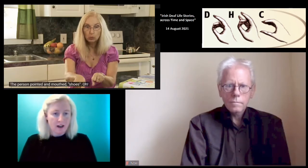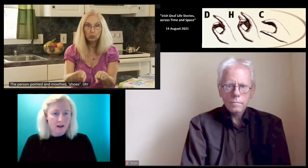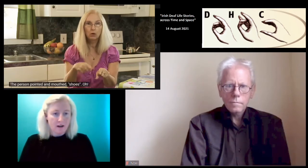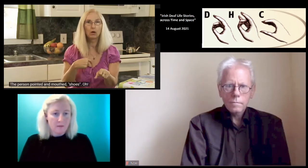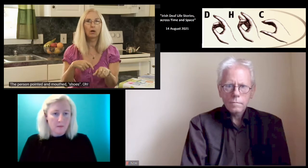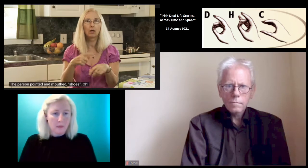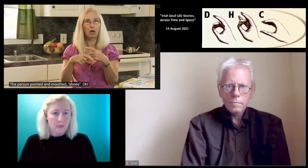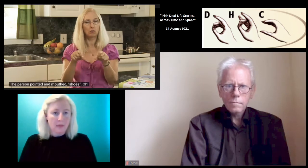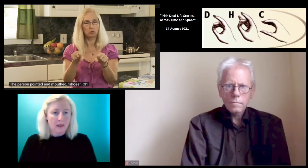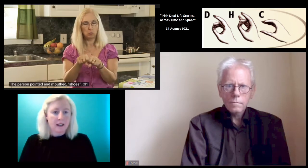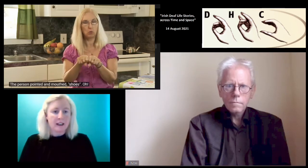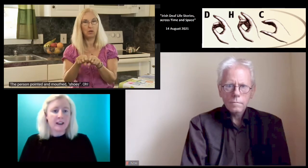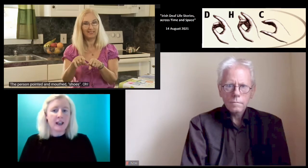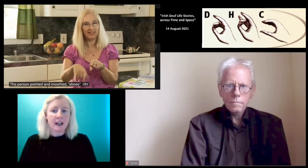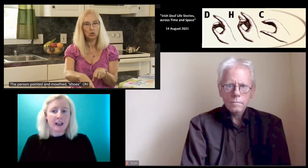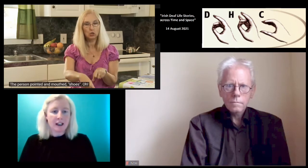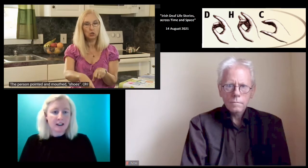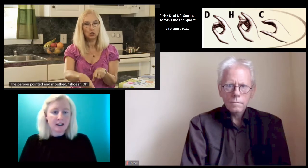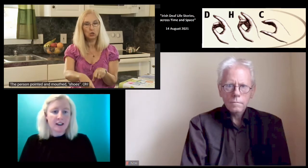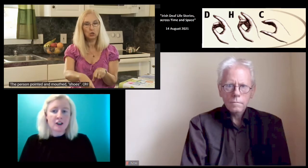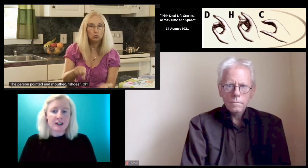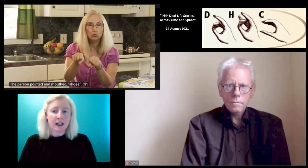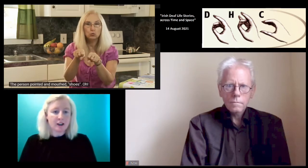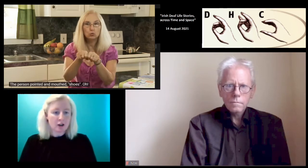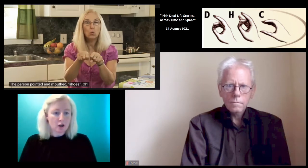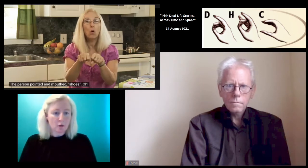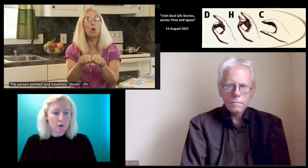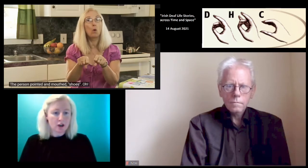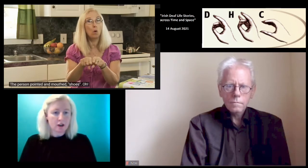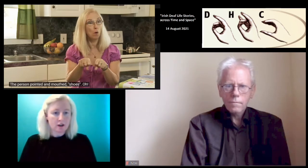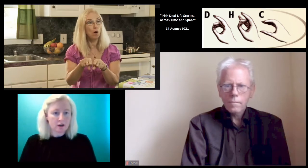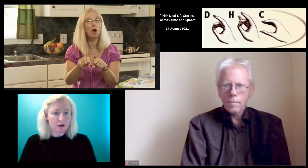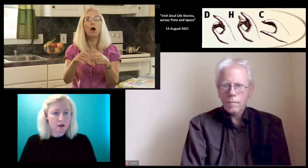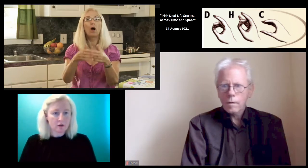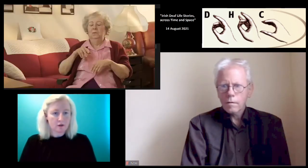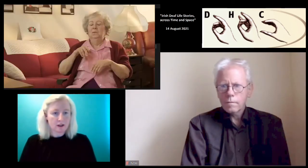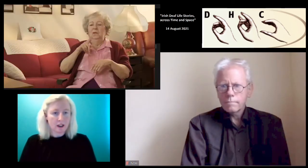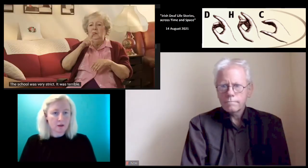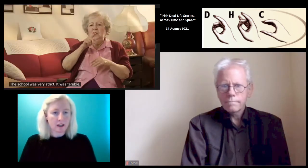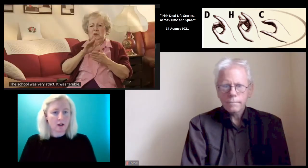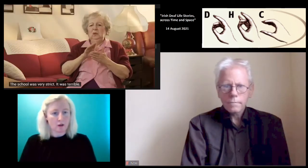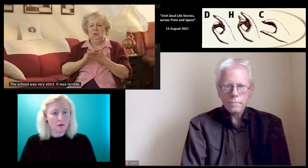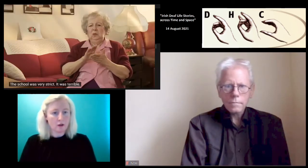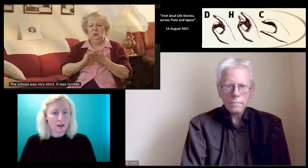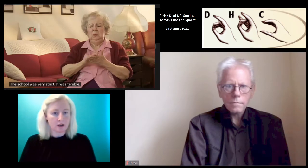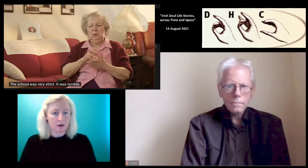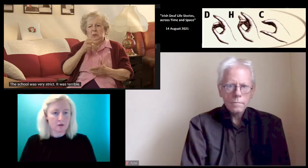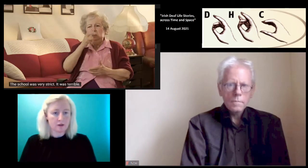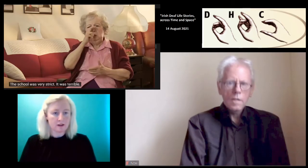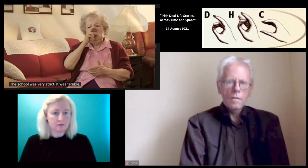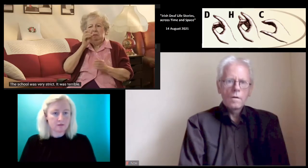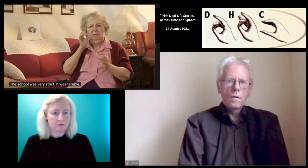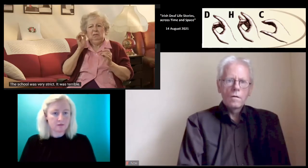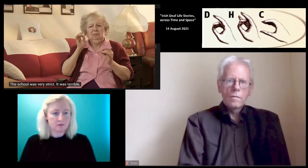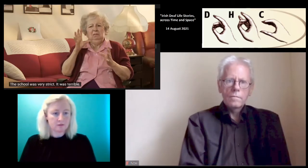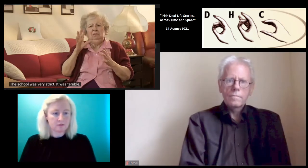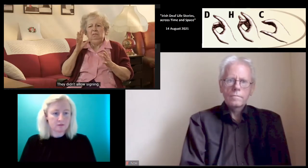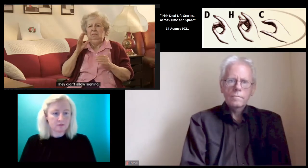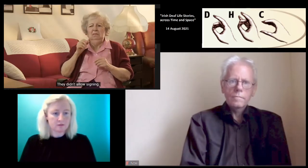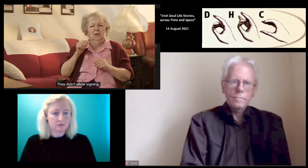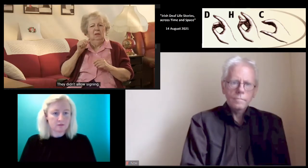they signed the word shoes and I was like, oh, okay, shoes.